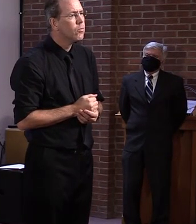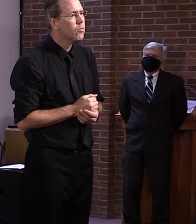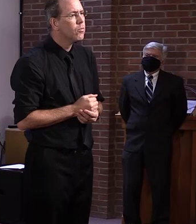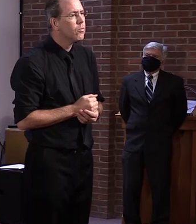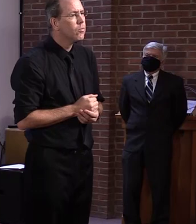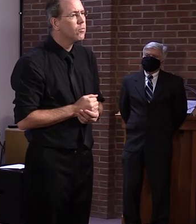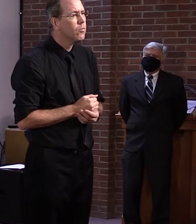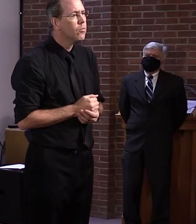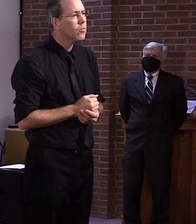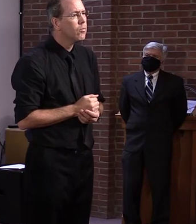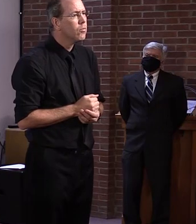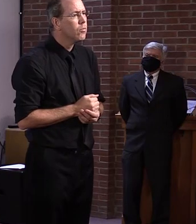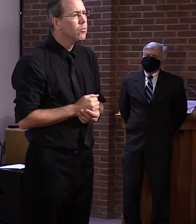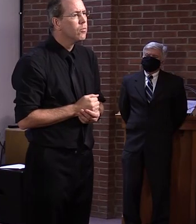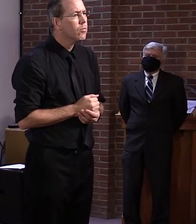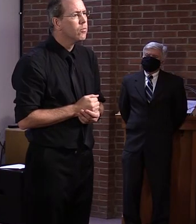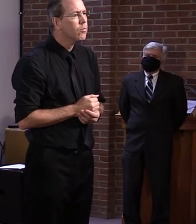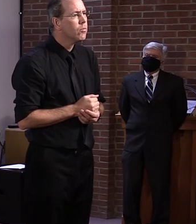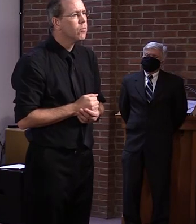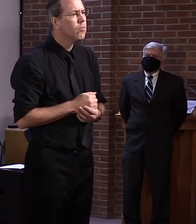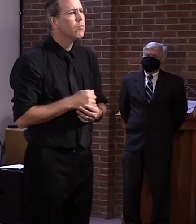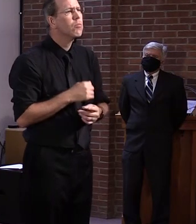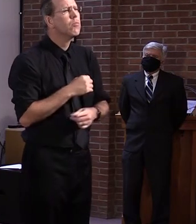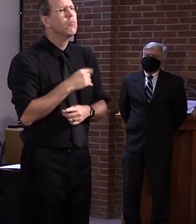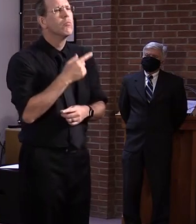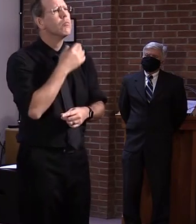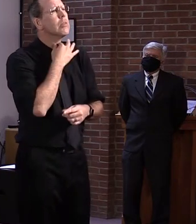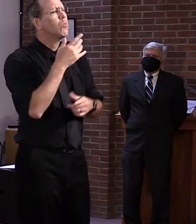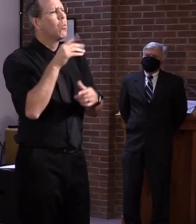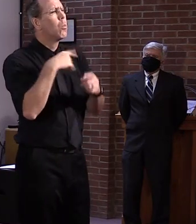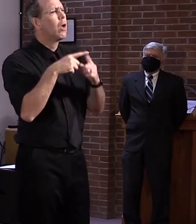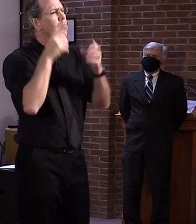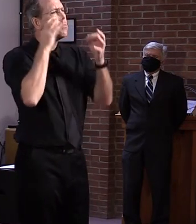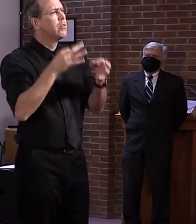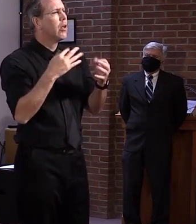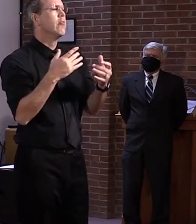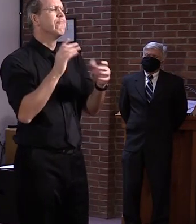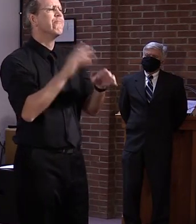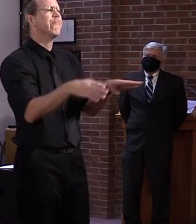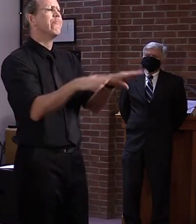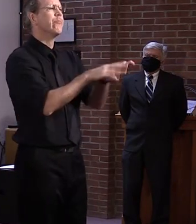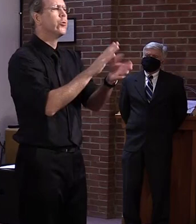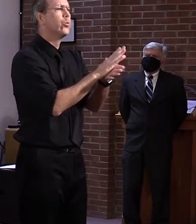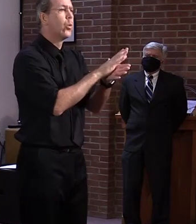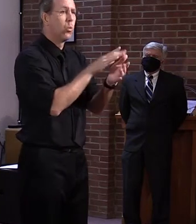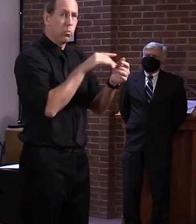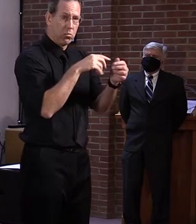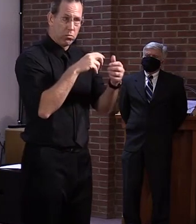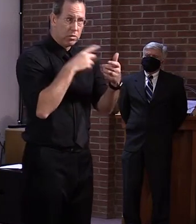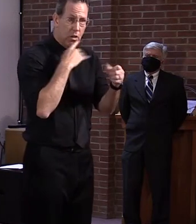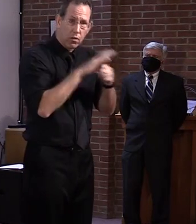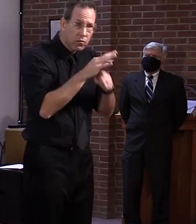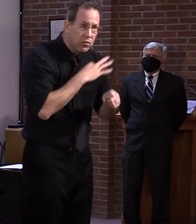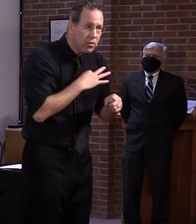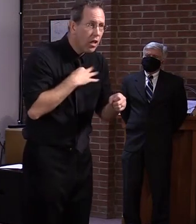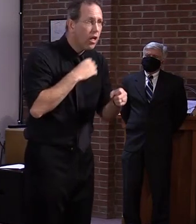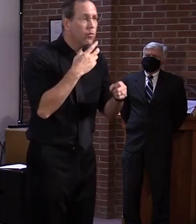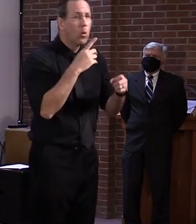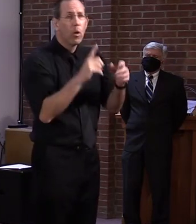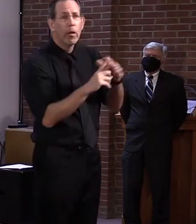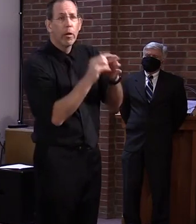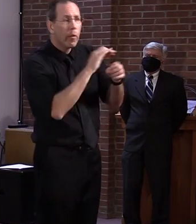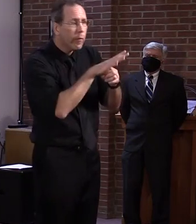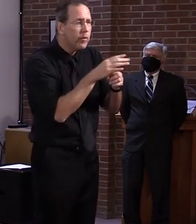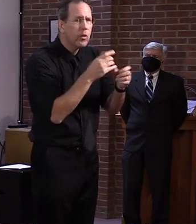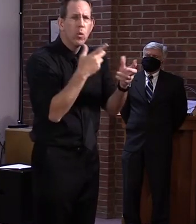large, when would you start to hear about some of that bubbling up? I think, uh, going into next week, uh, as we approach the eighth, uh,